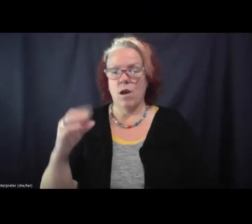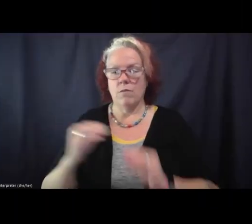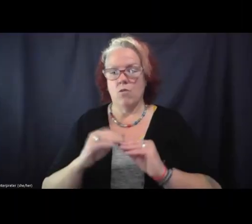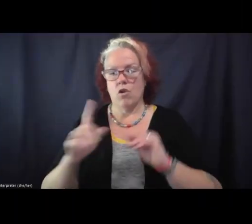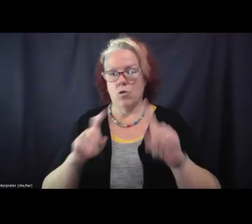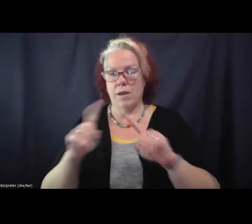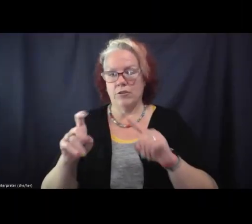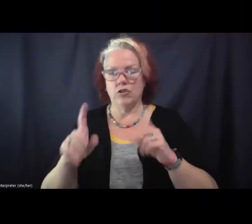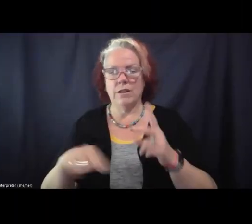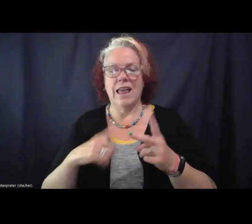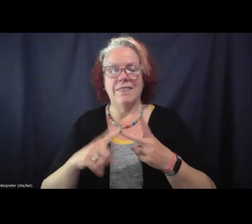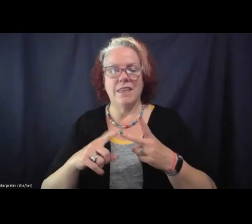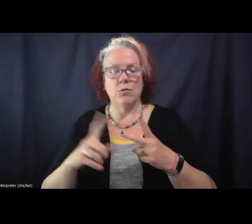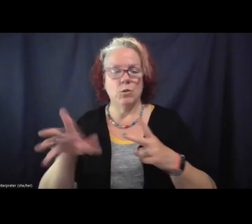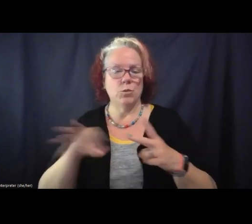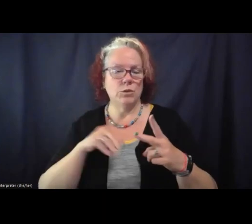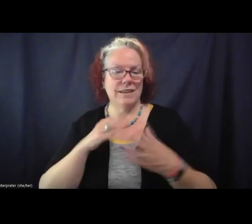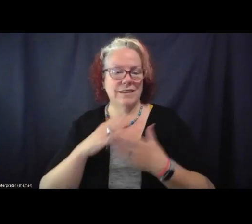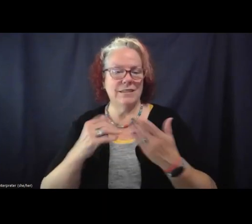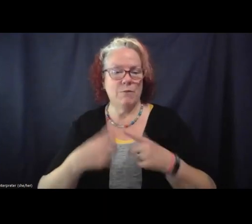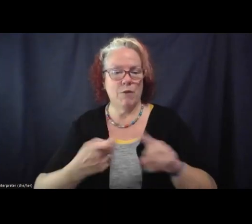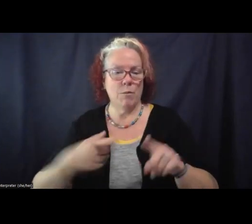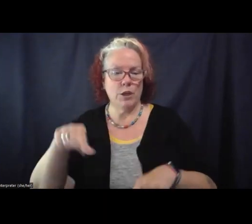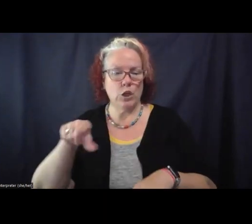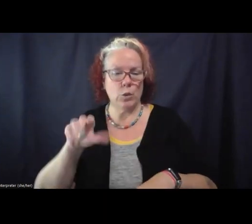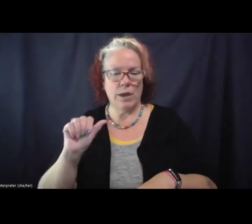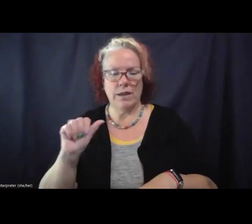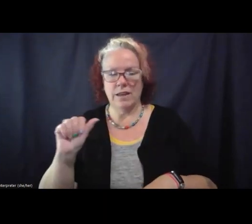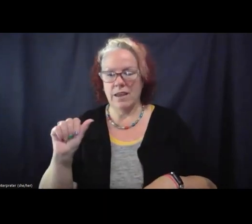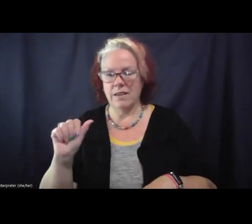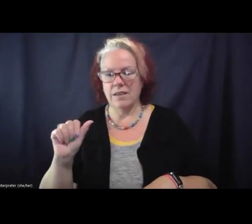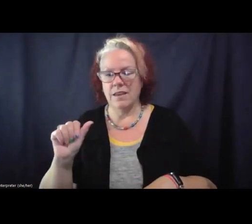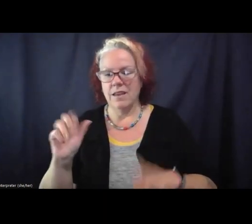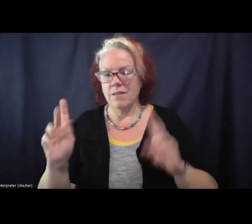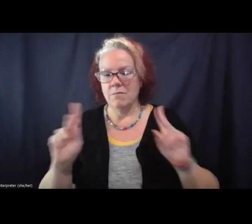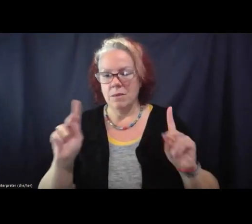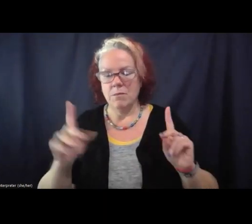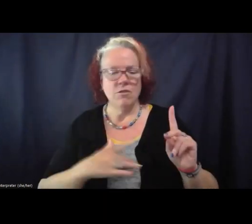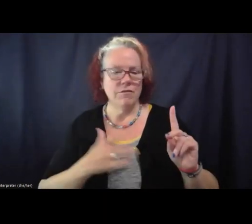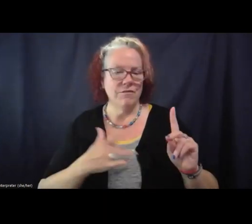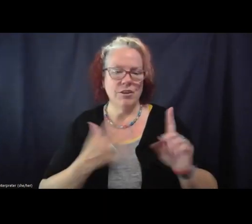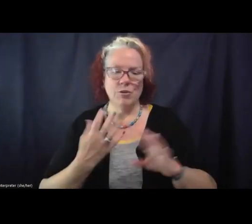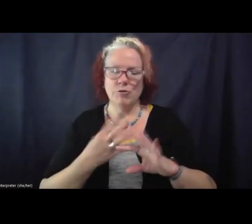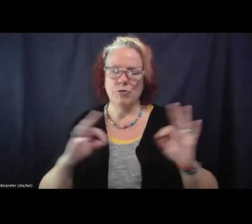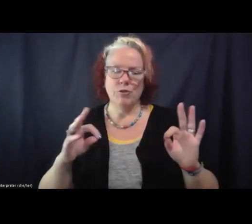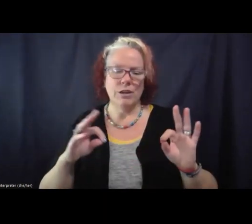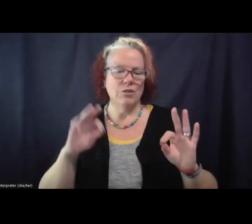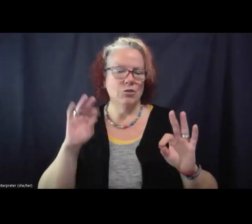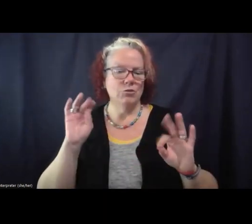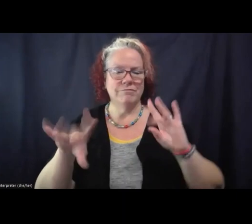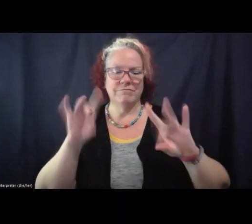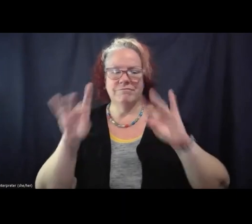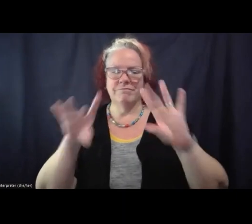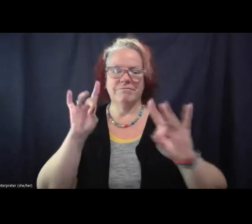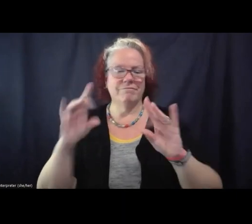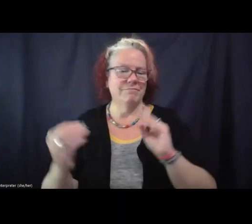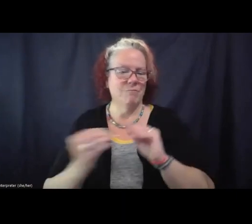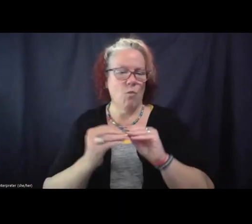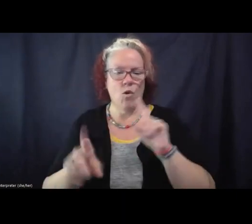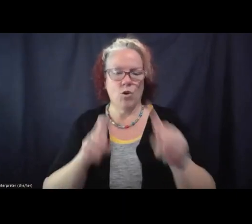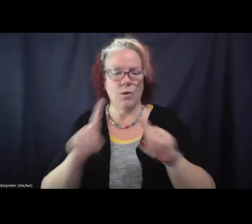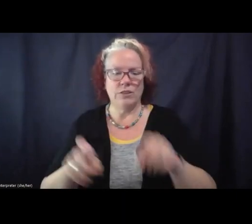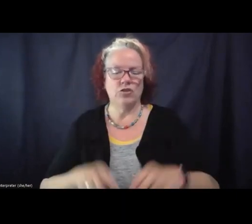we're gonna take some of the ones that are in the Q&A and folks feel free to, to add questions in the Q&A.